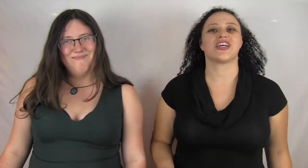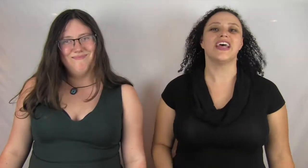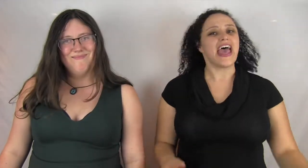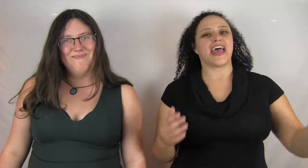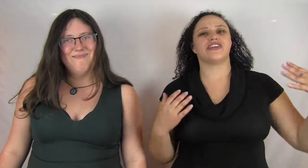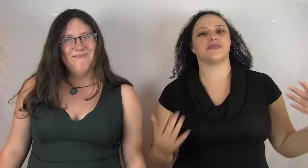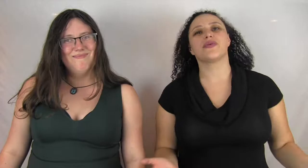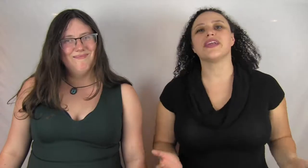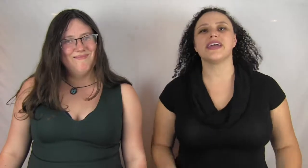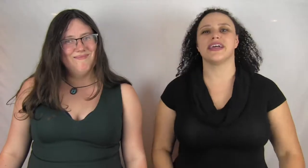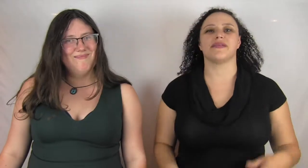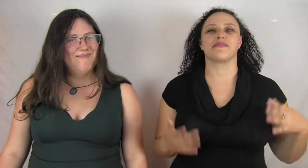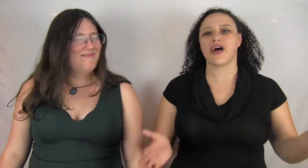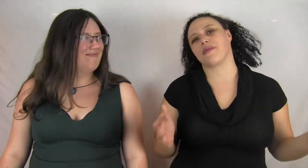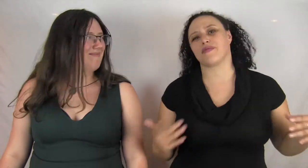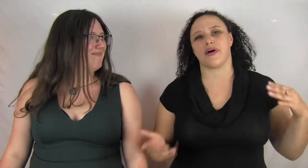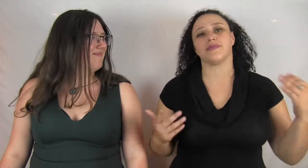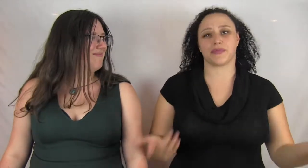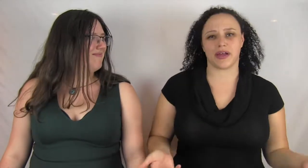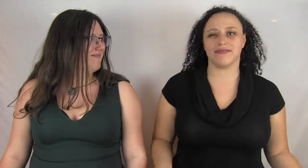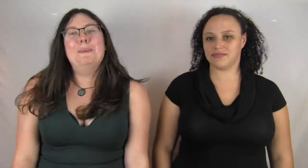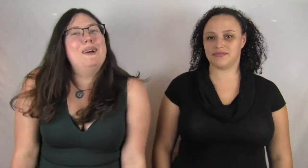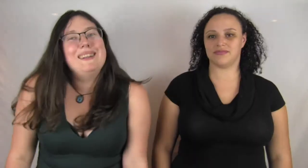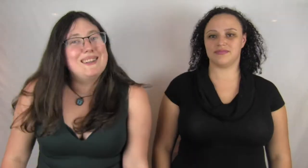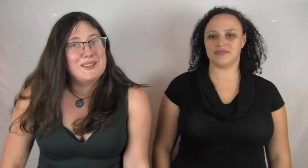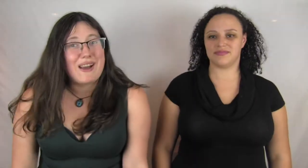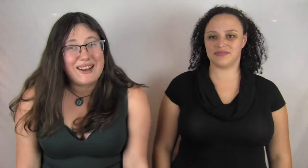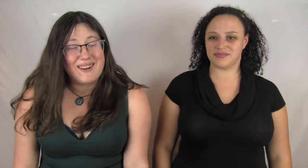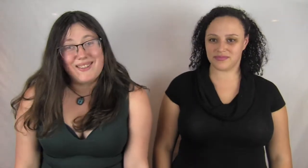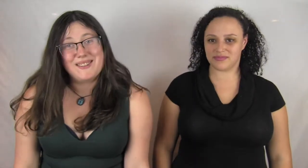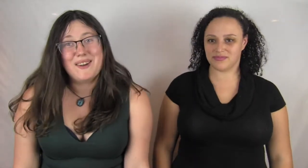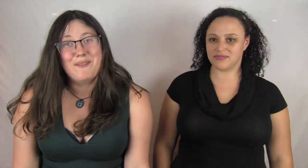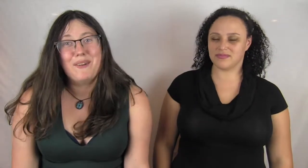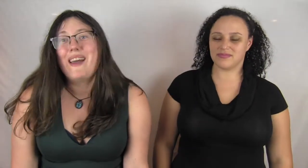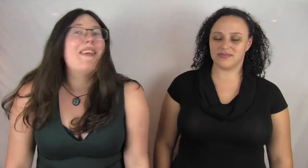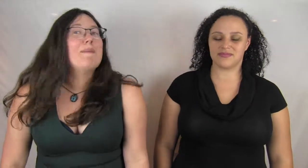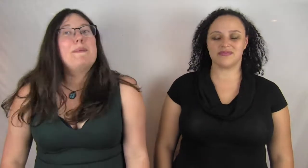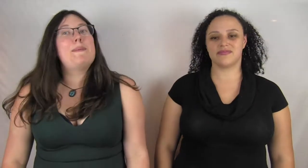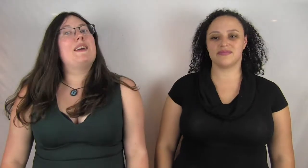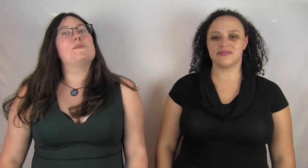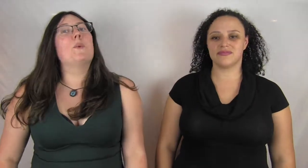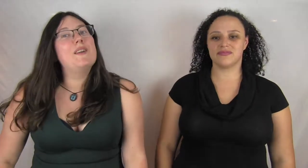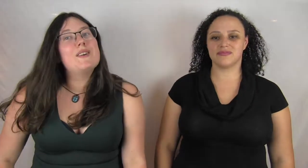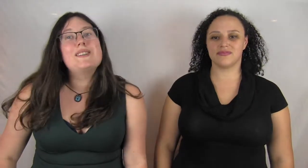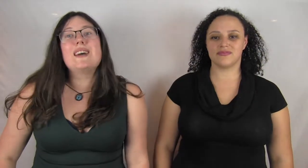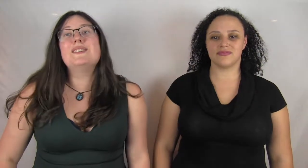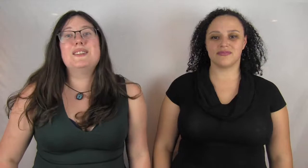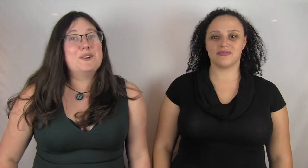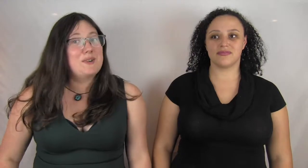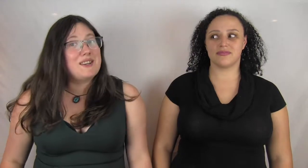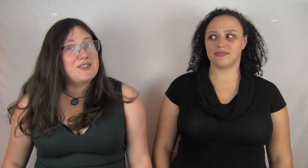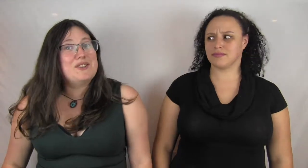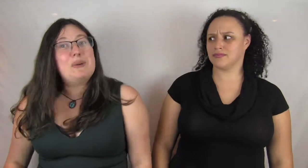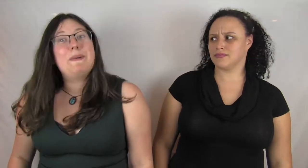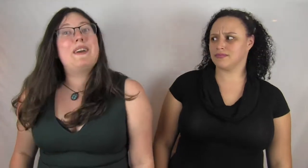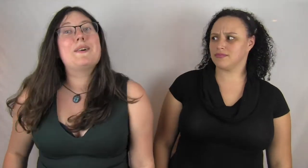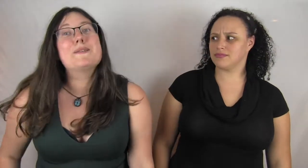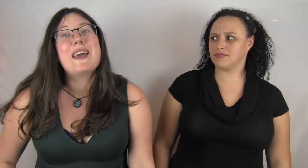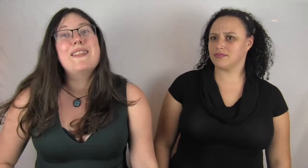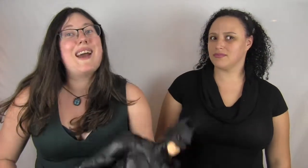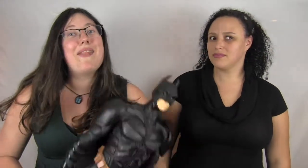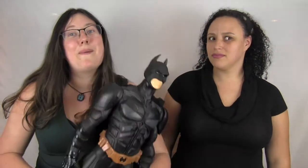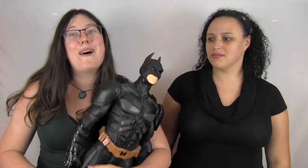connection and she's pretty and blah blah blah blah blah. We're a little divided on this novel, and that might be because one of us has zero taste in